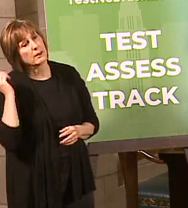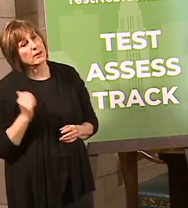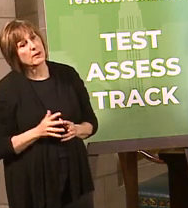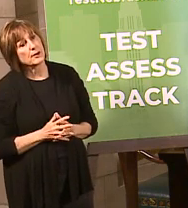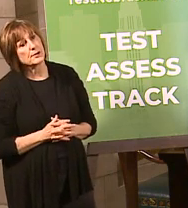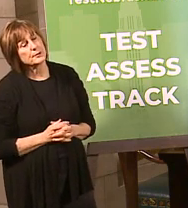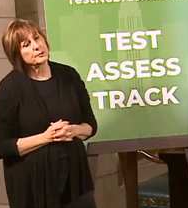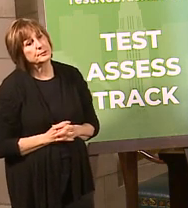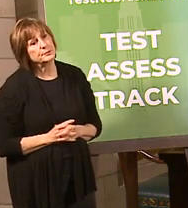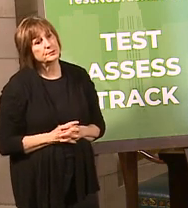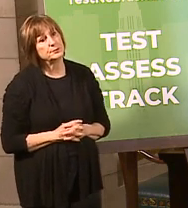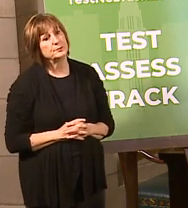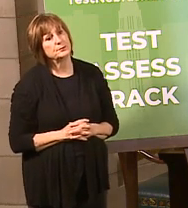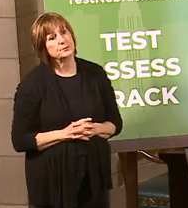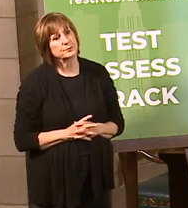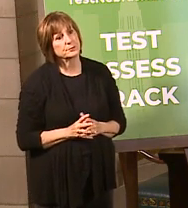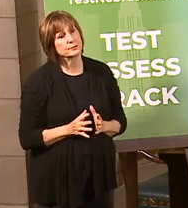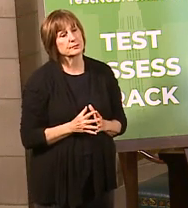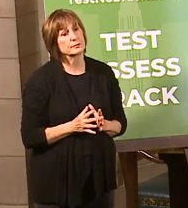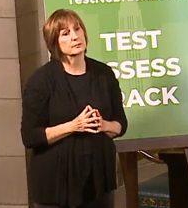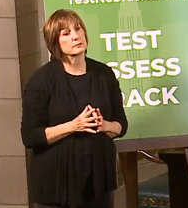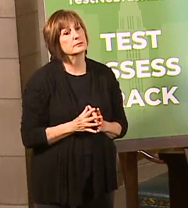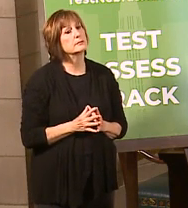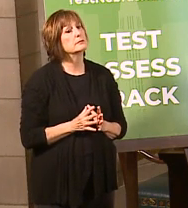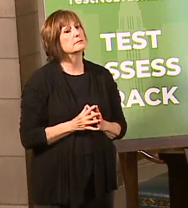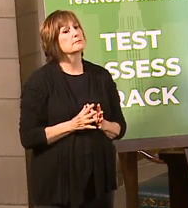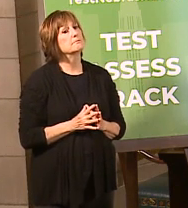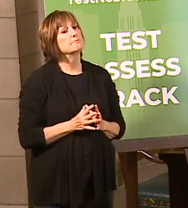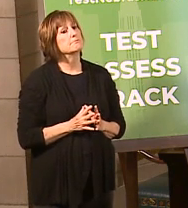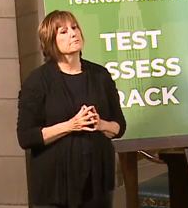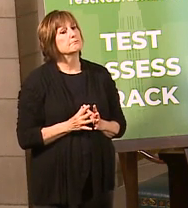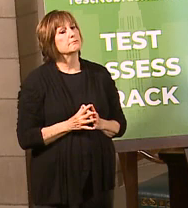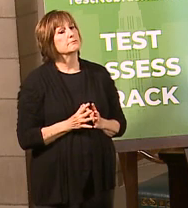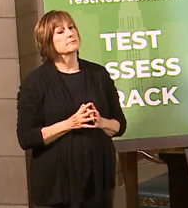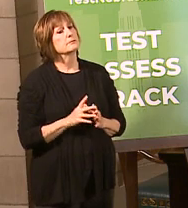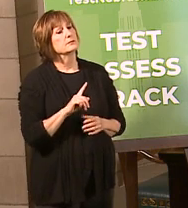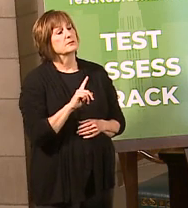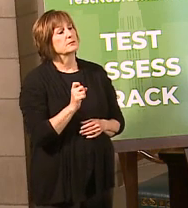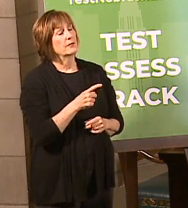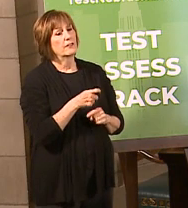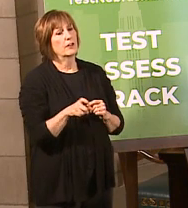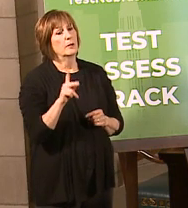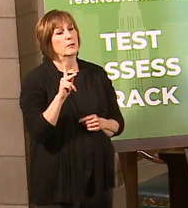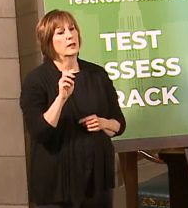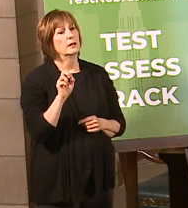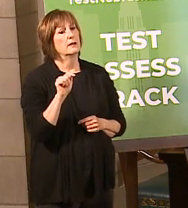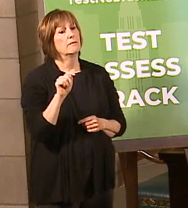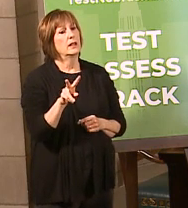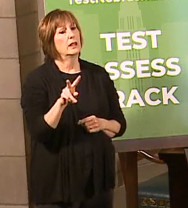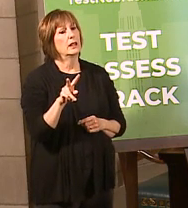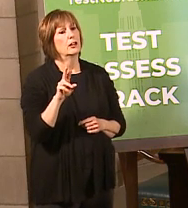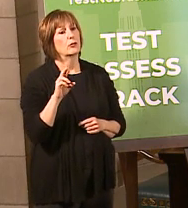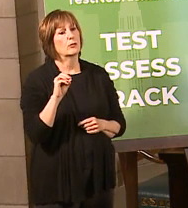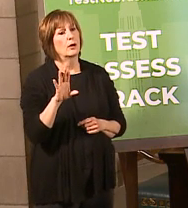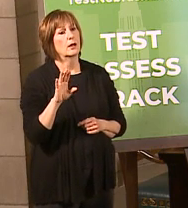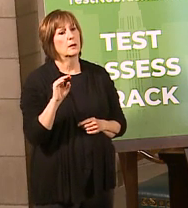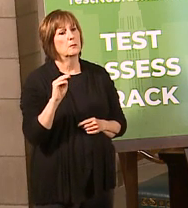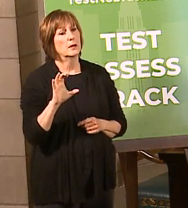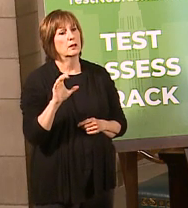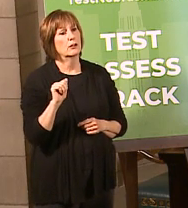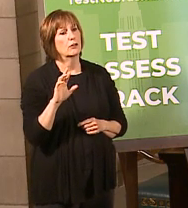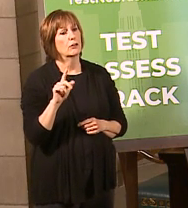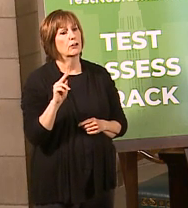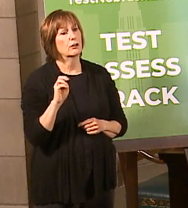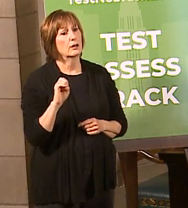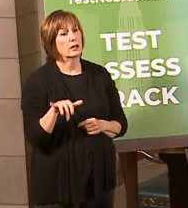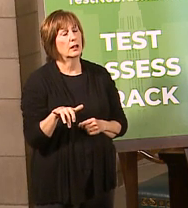about why didn't Tessa Grass Lake update your information and why can't you identify additional conditions